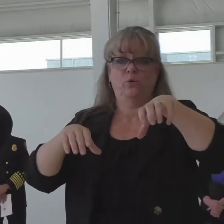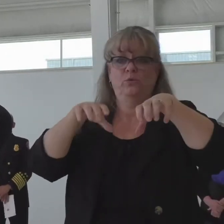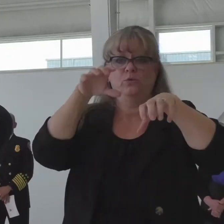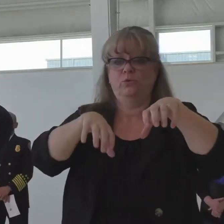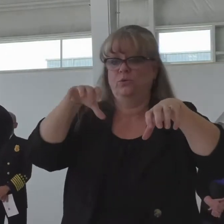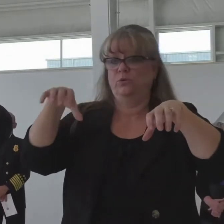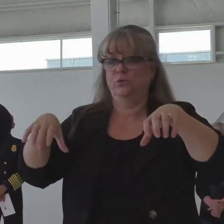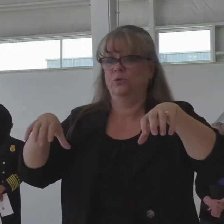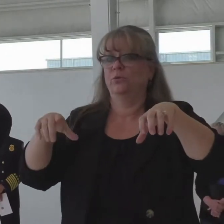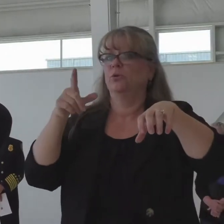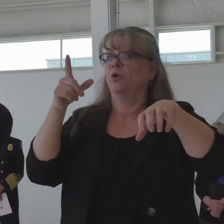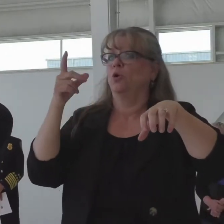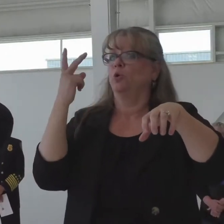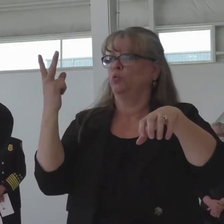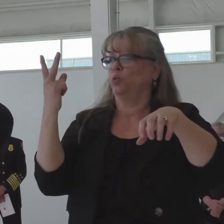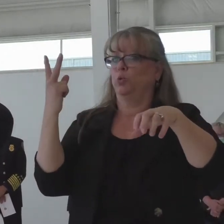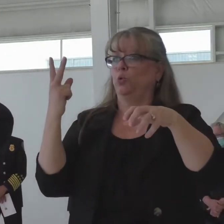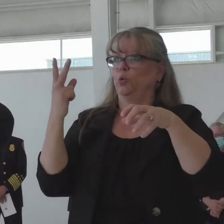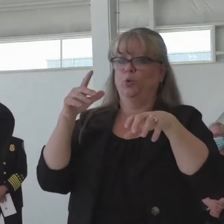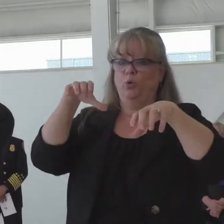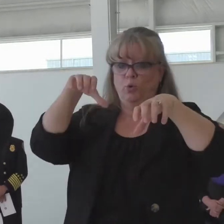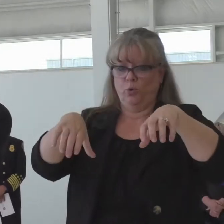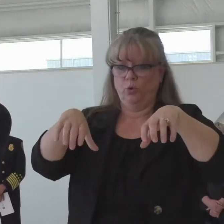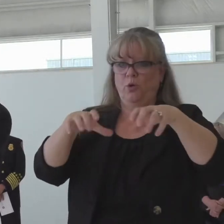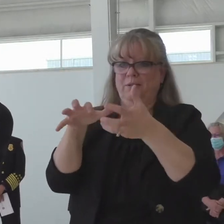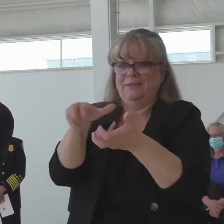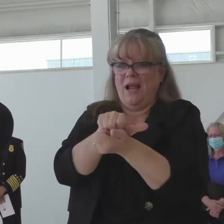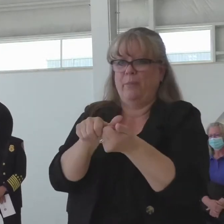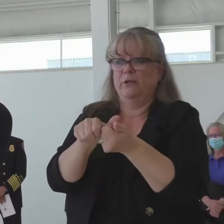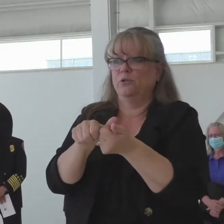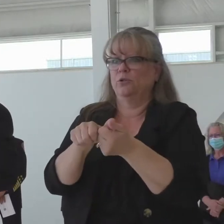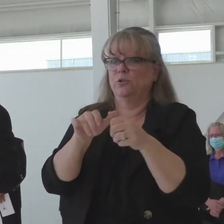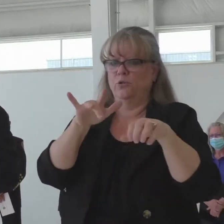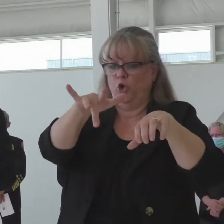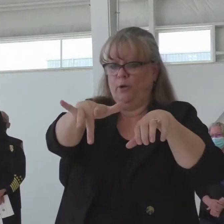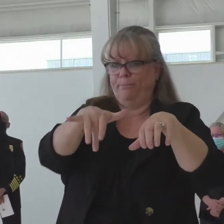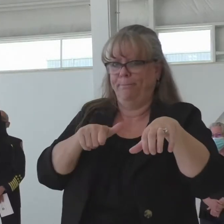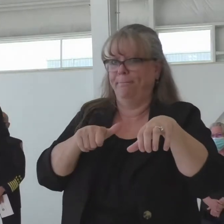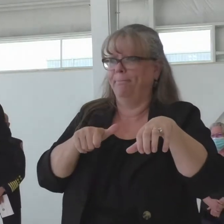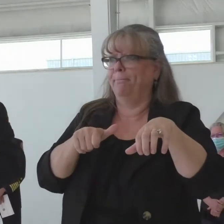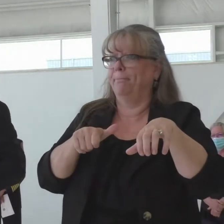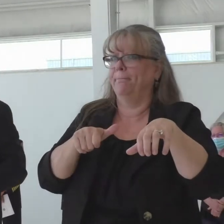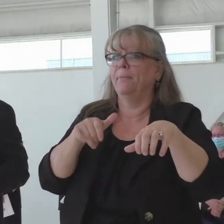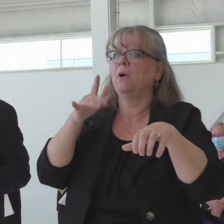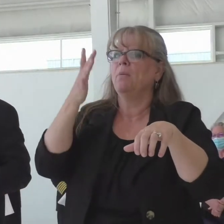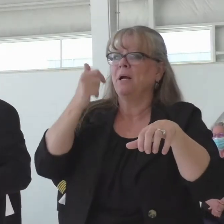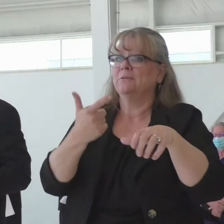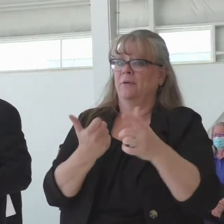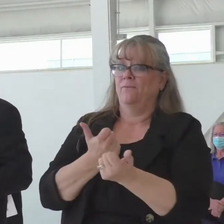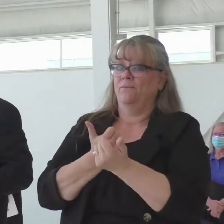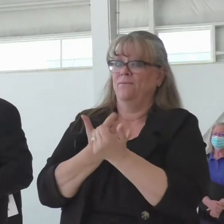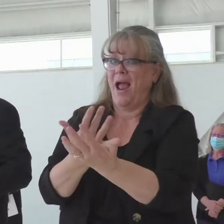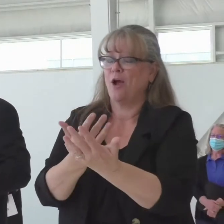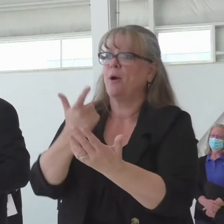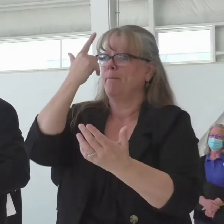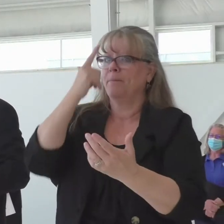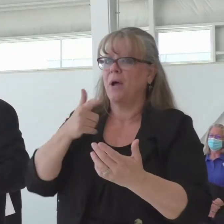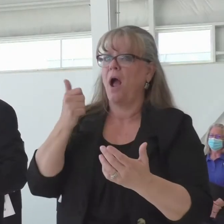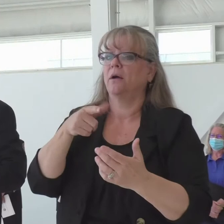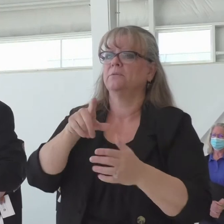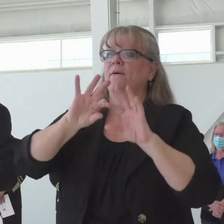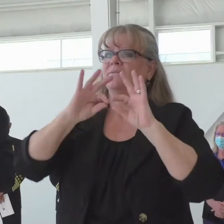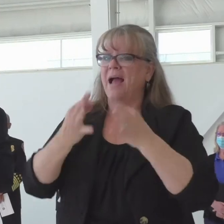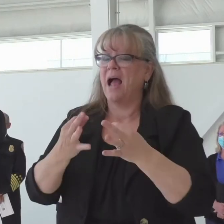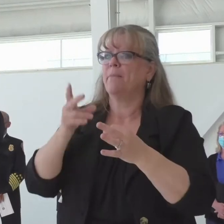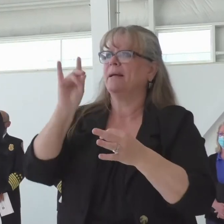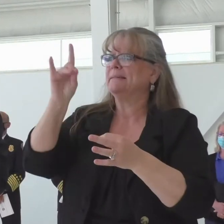one that was effectively, you know, passed over by the fire where they did the proper perimeter defense. I do strongly support additional resources